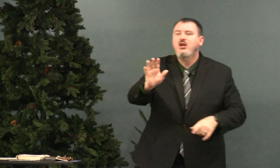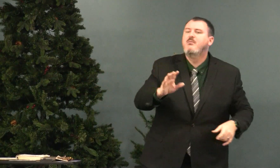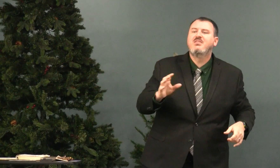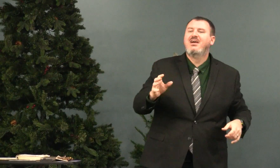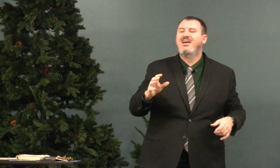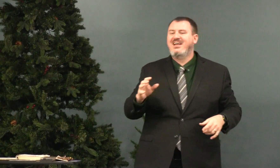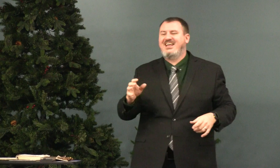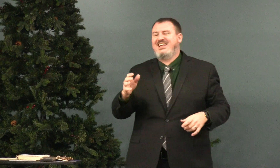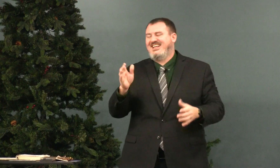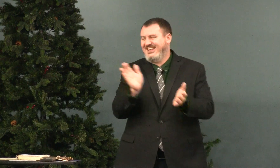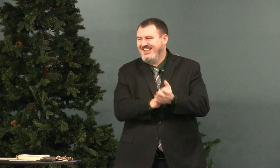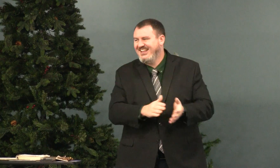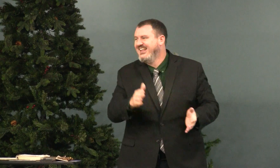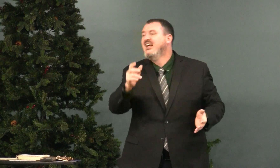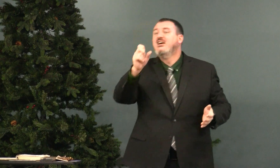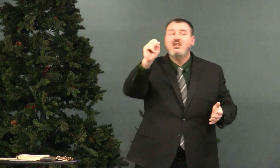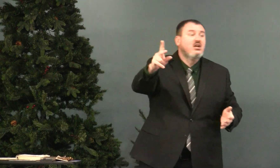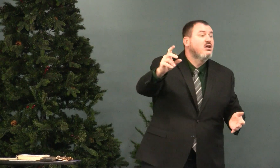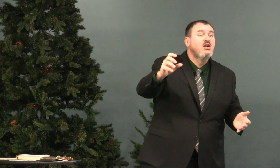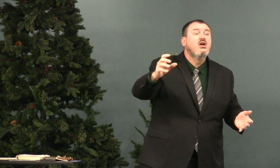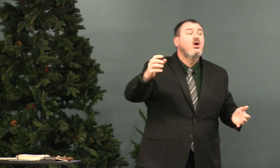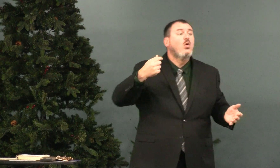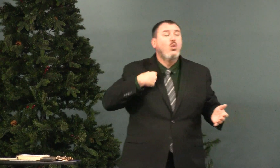Christine's shoes. No, I'm just kidding. So,